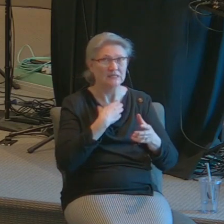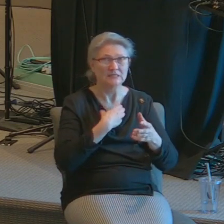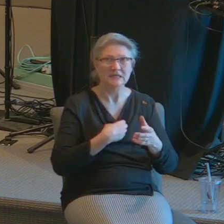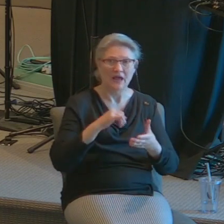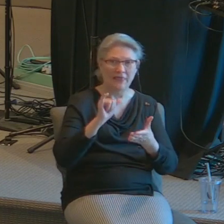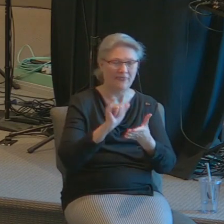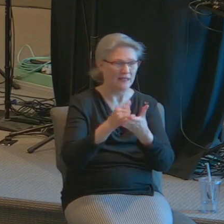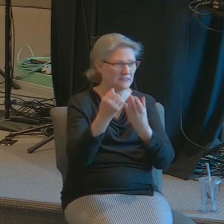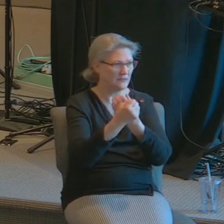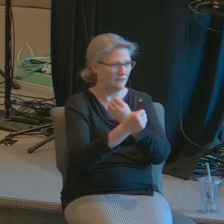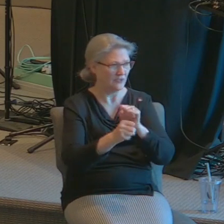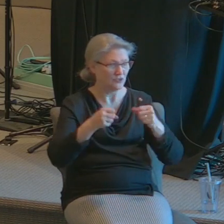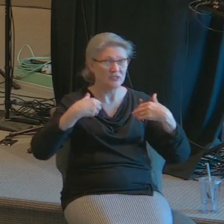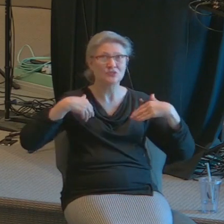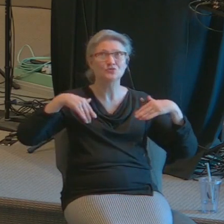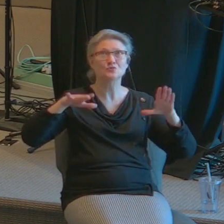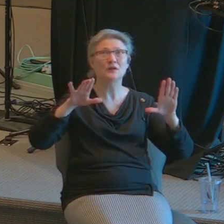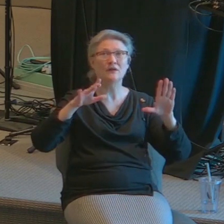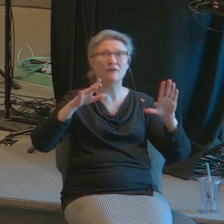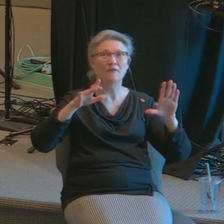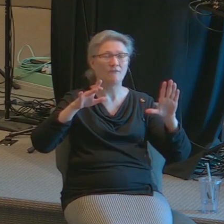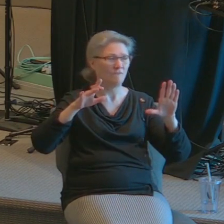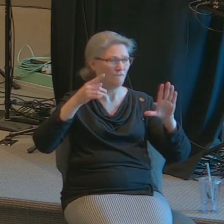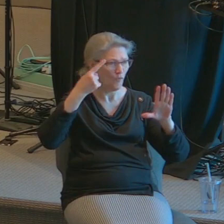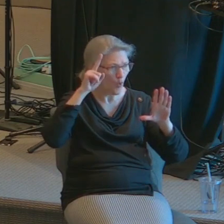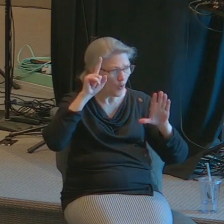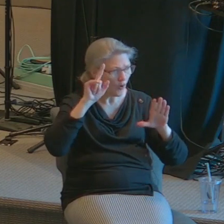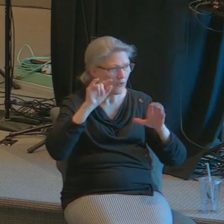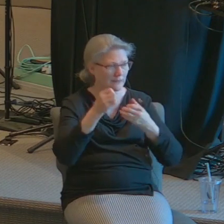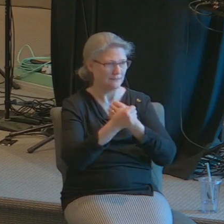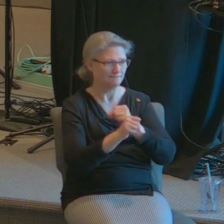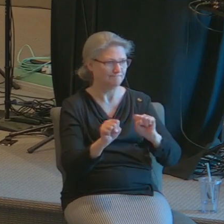and I surrender to that.